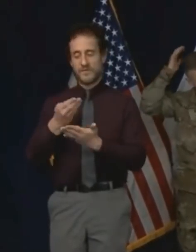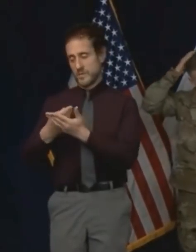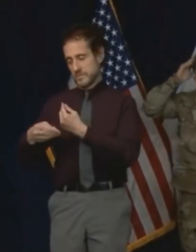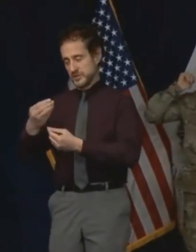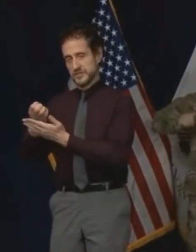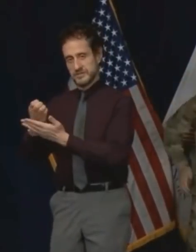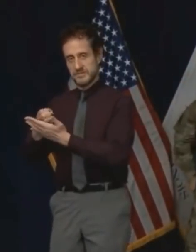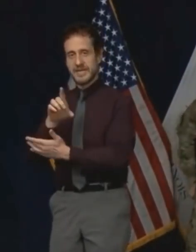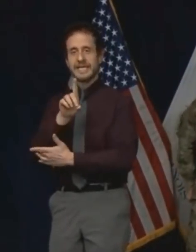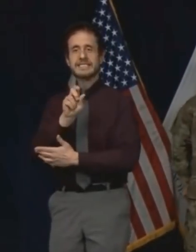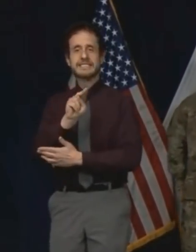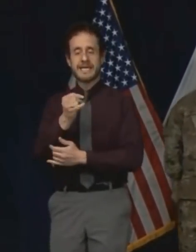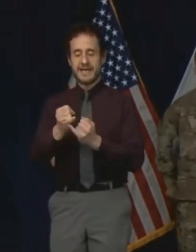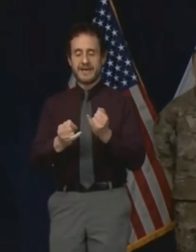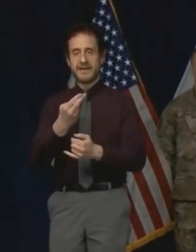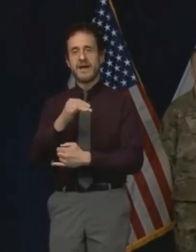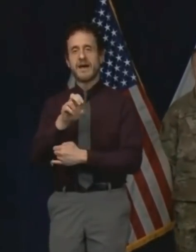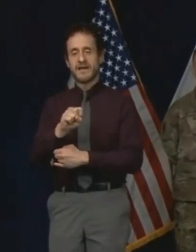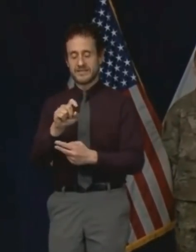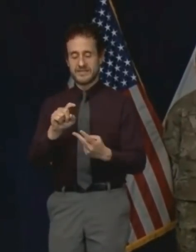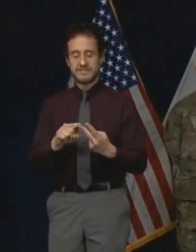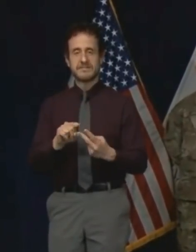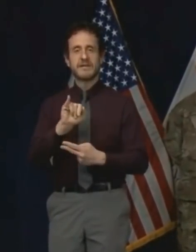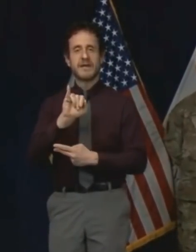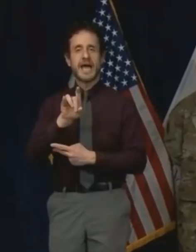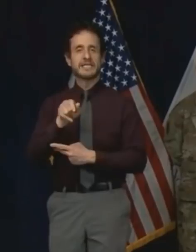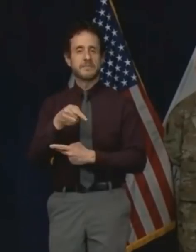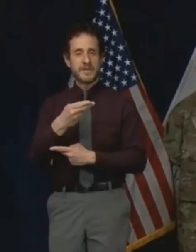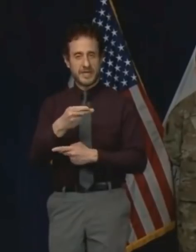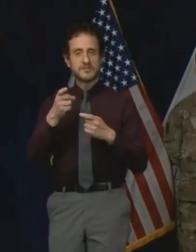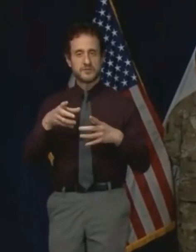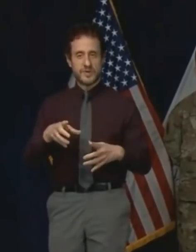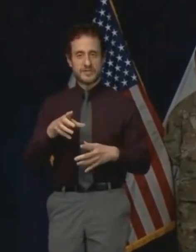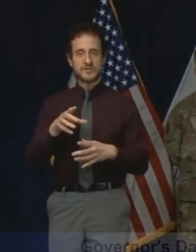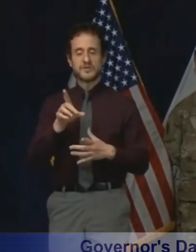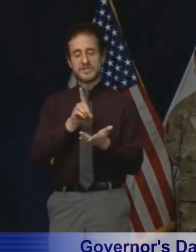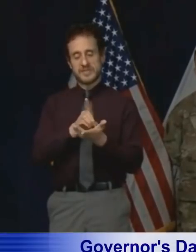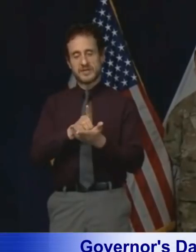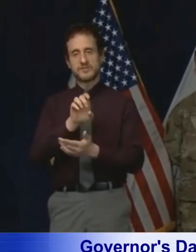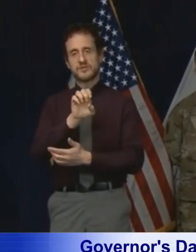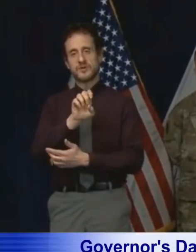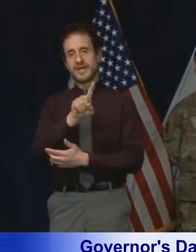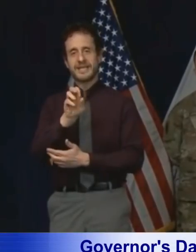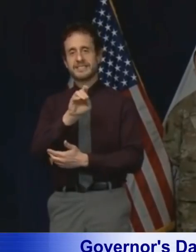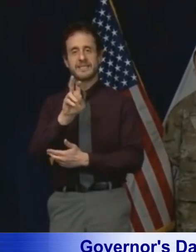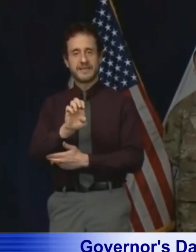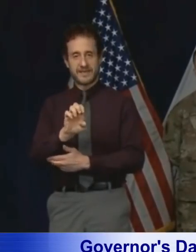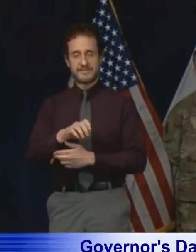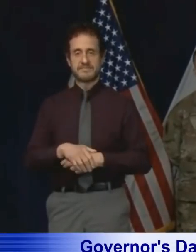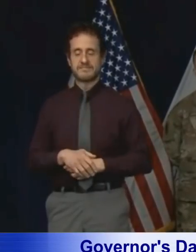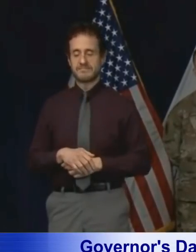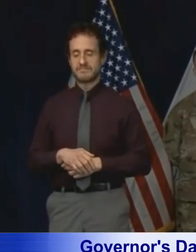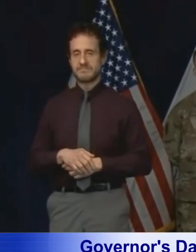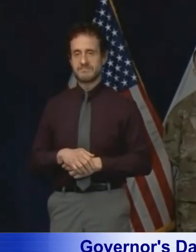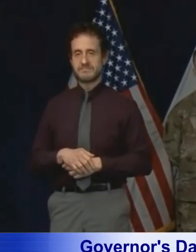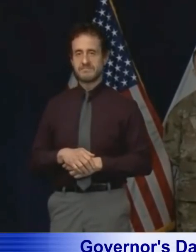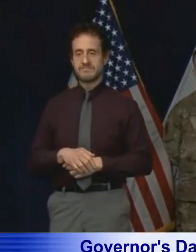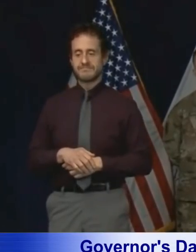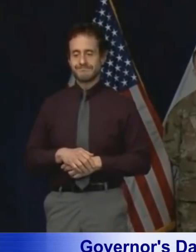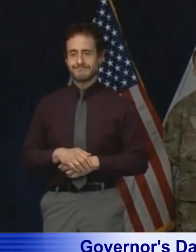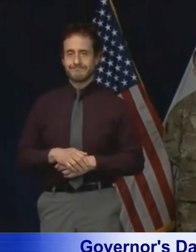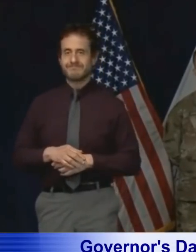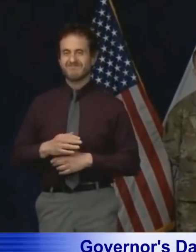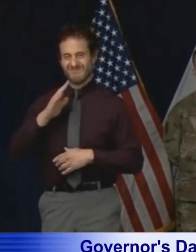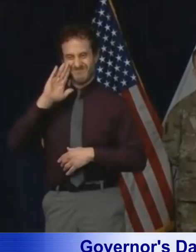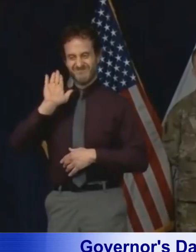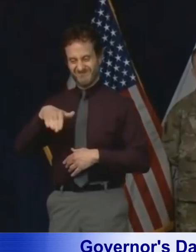Economy Dan Hines and our IDPH Director Nghazi Ezeke. From the very beginning of our COVID